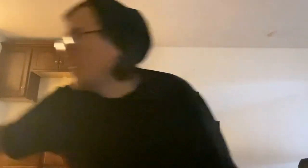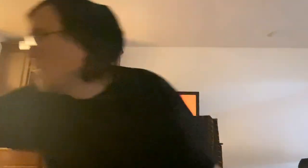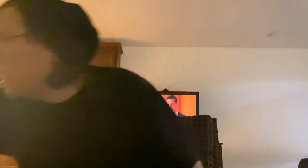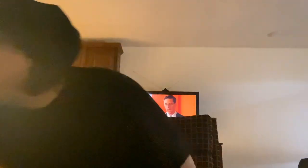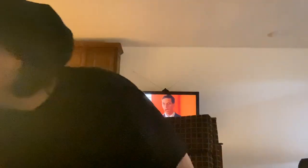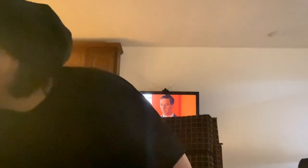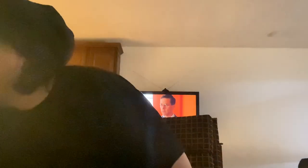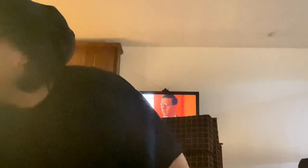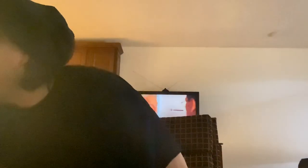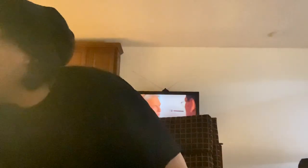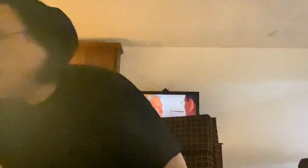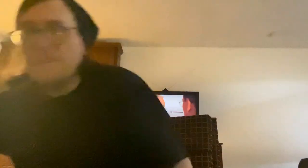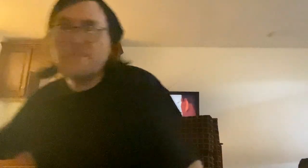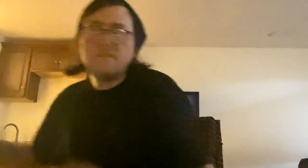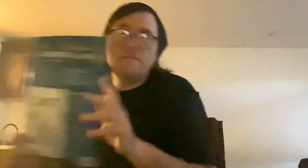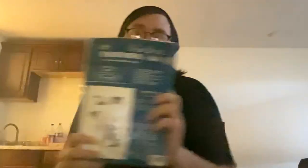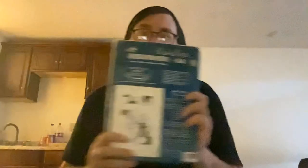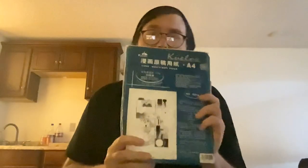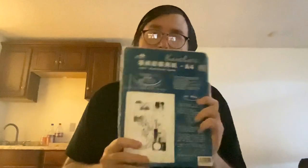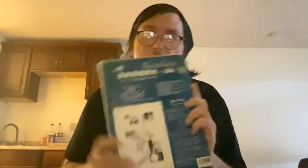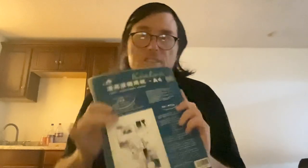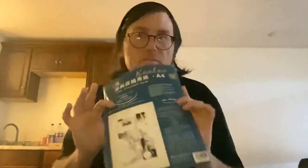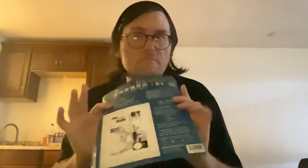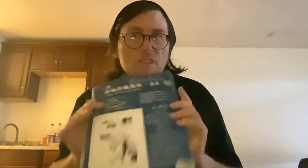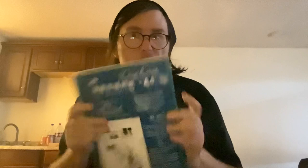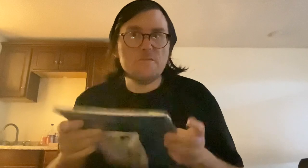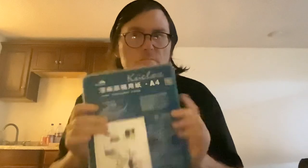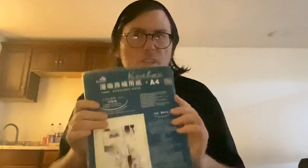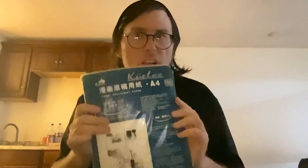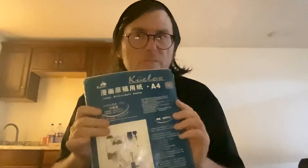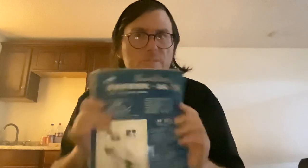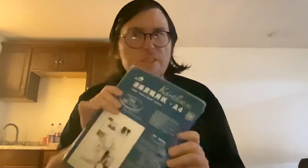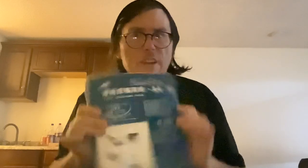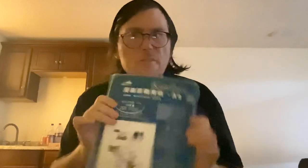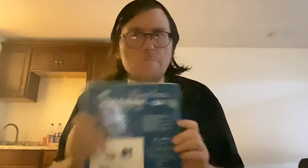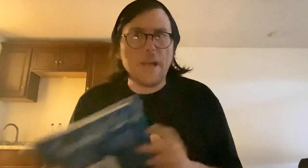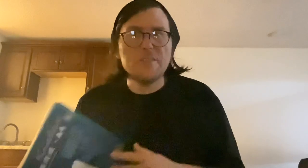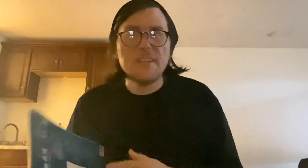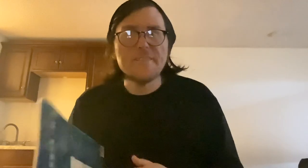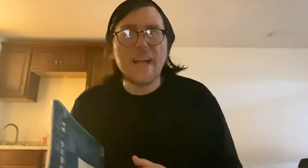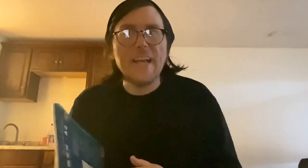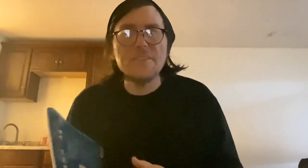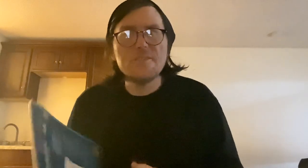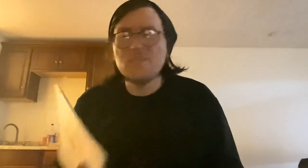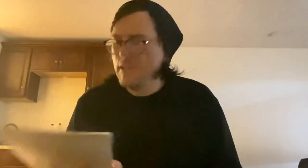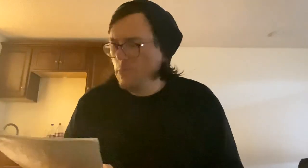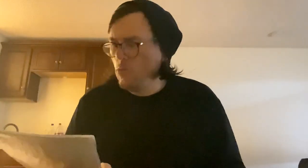you know. A4 is this size, it's kind of standard magazine size, more